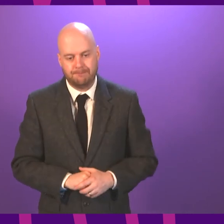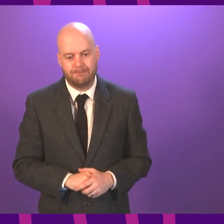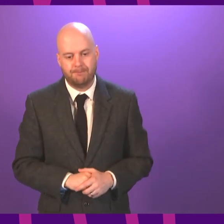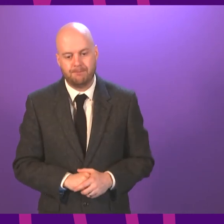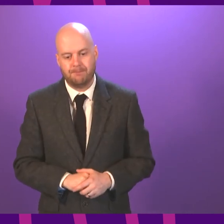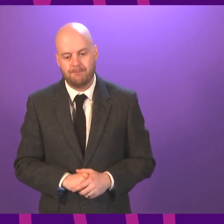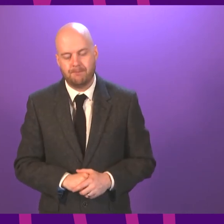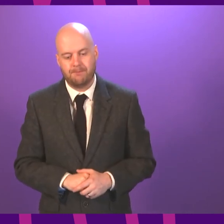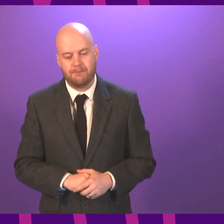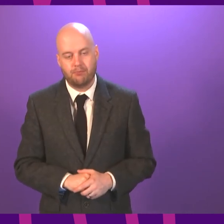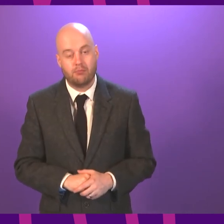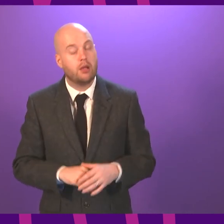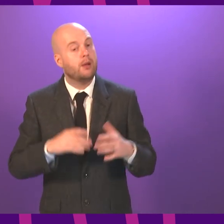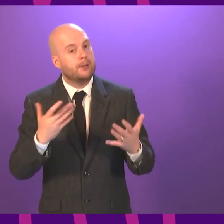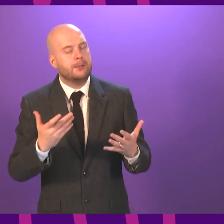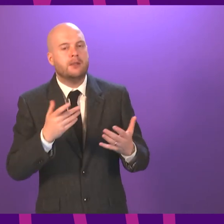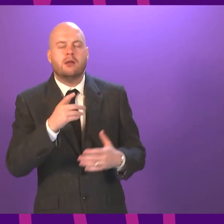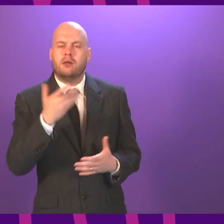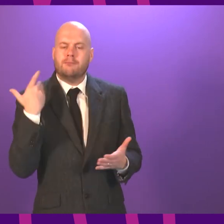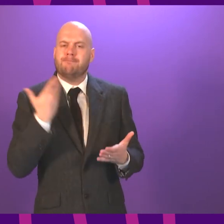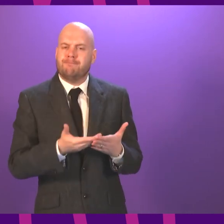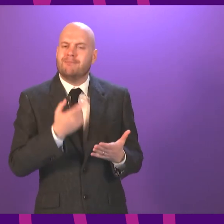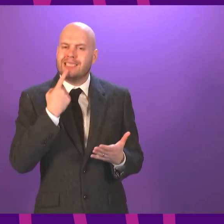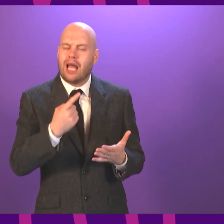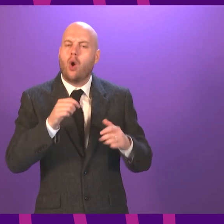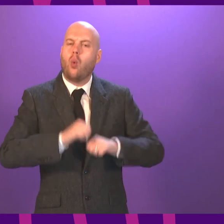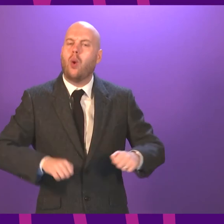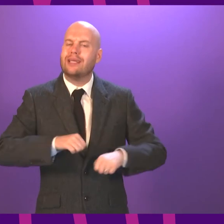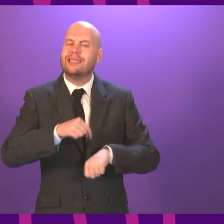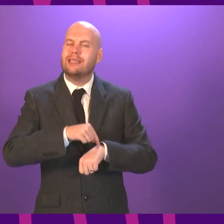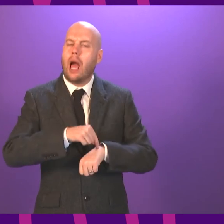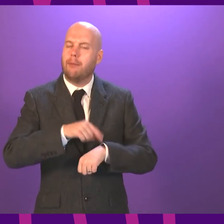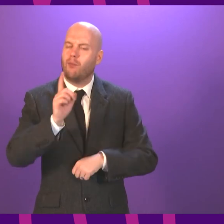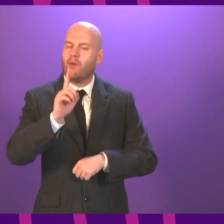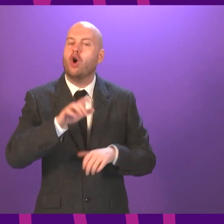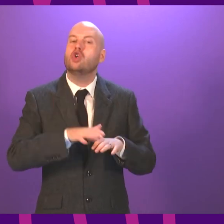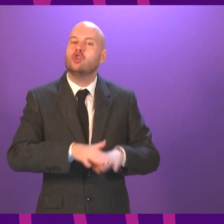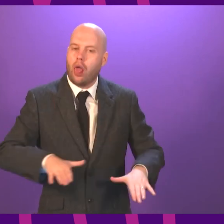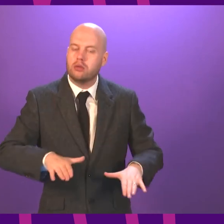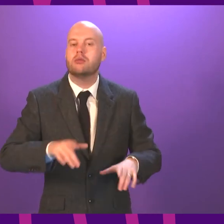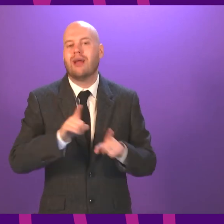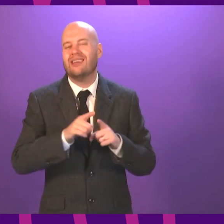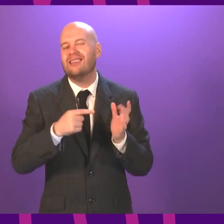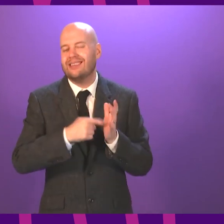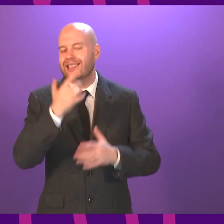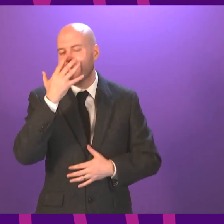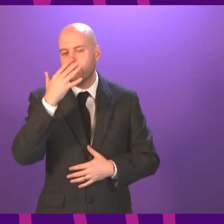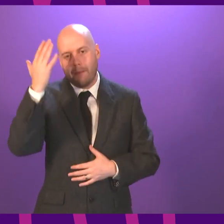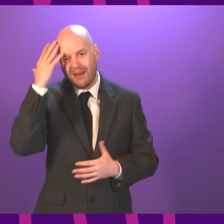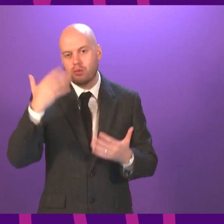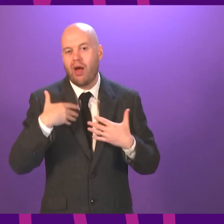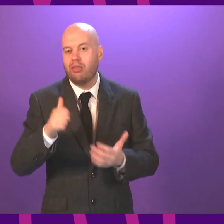Craig Hoyt, the latest figures for waiting times for child and adolescent mental health services are deeply disturbing.